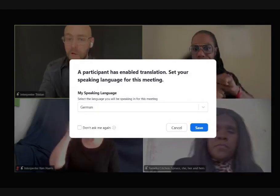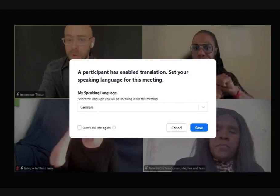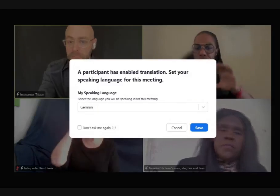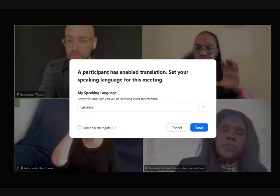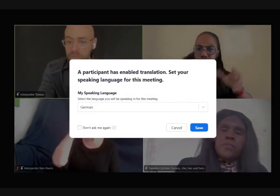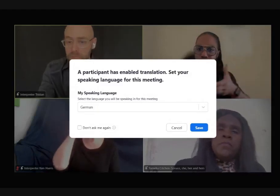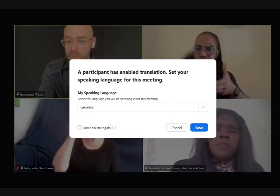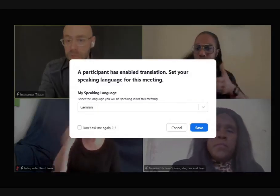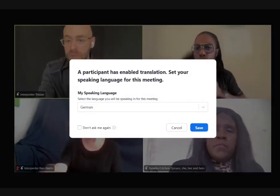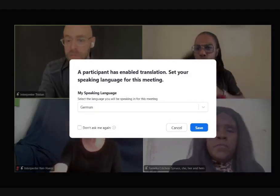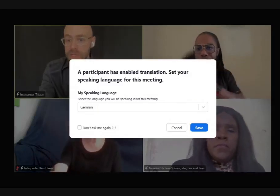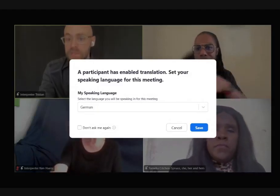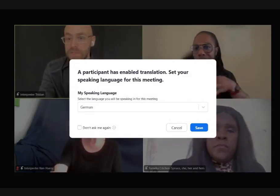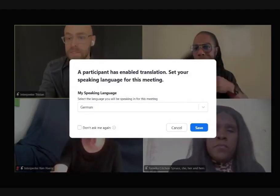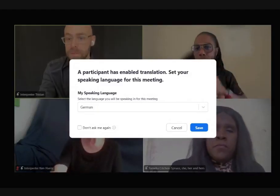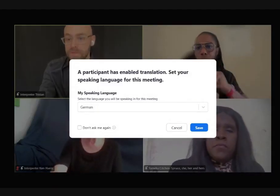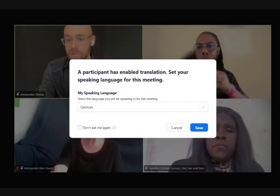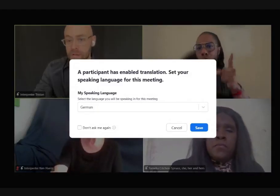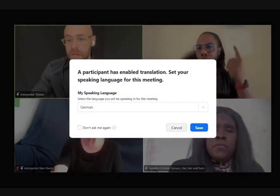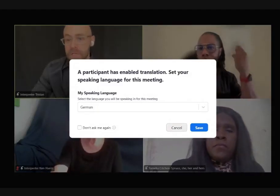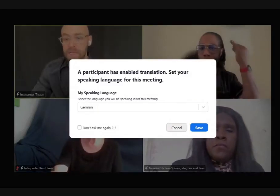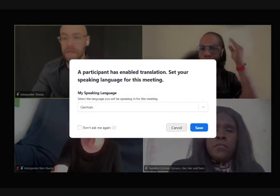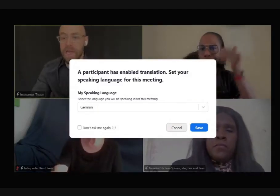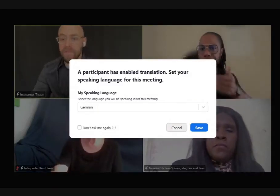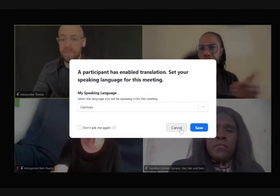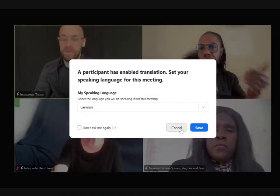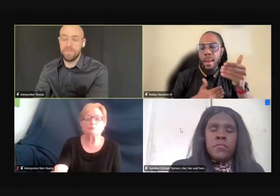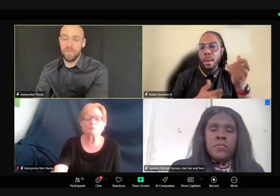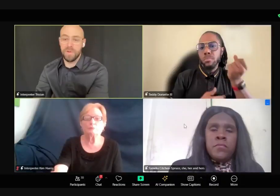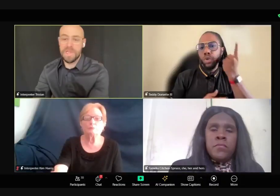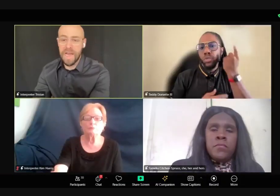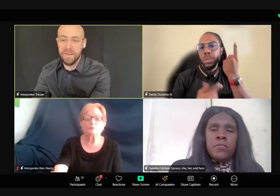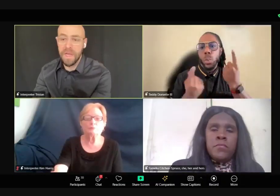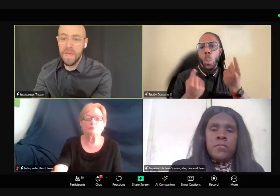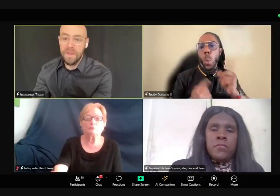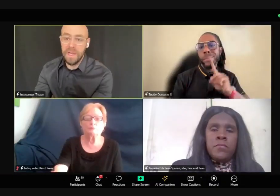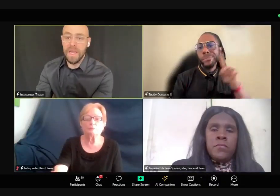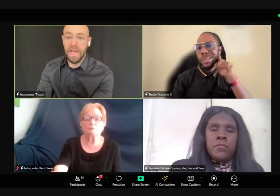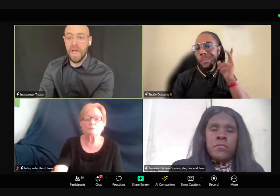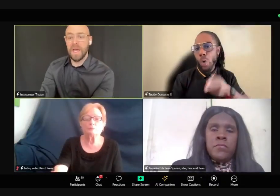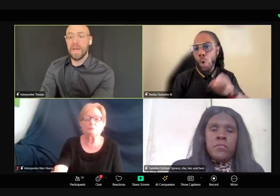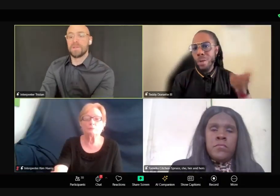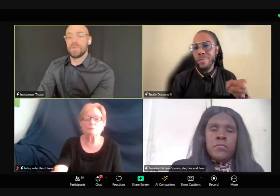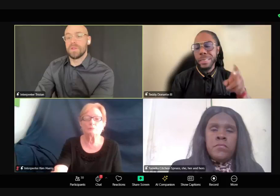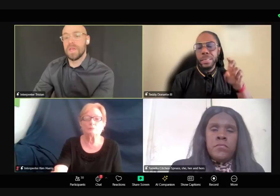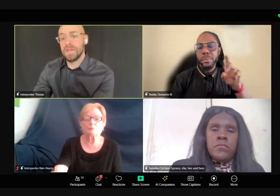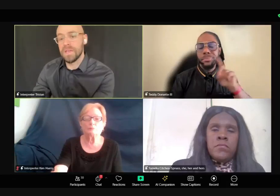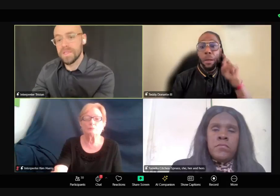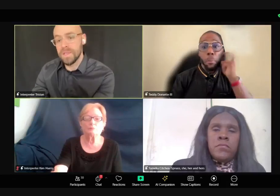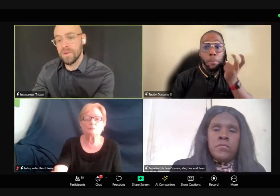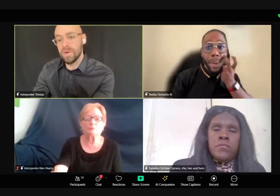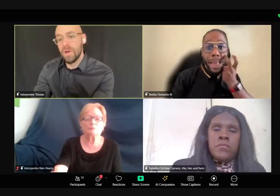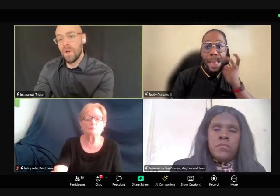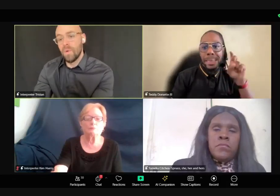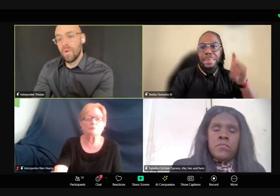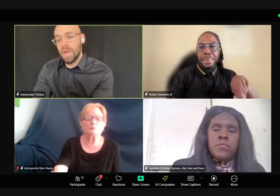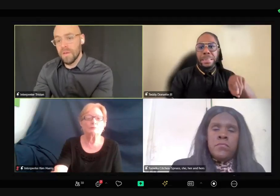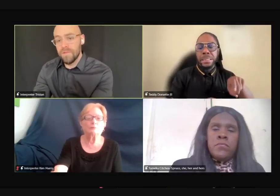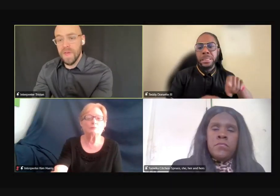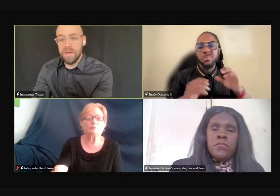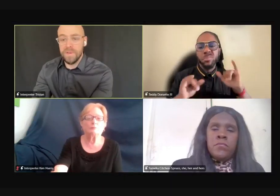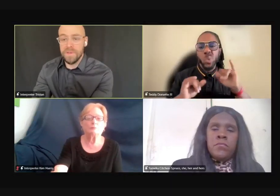about going to these types of trainings and having them for their staff thinking ahead so that they can consider